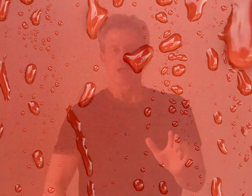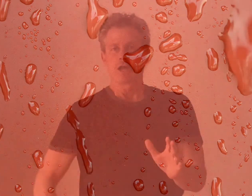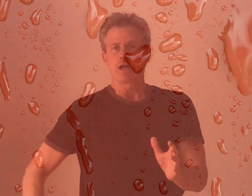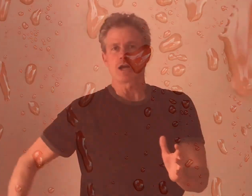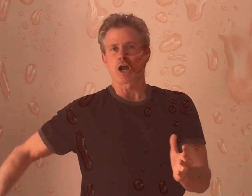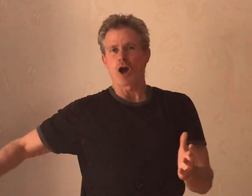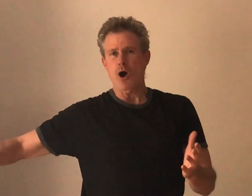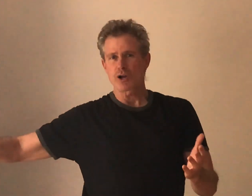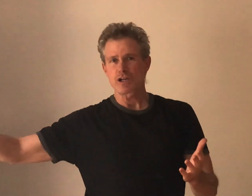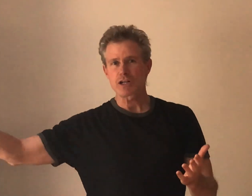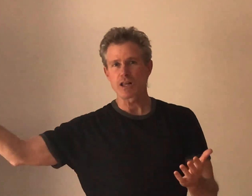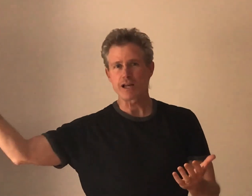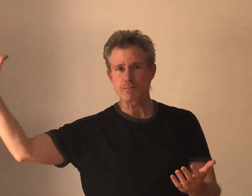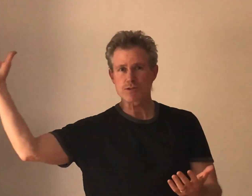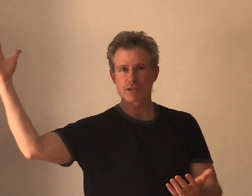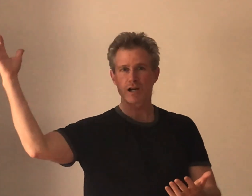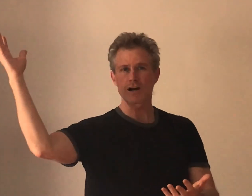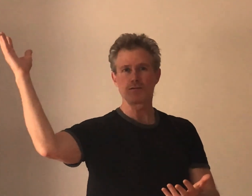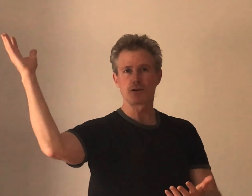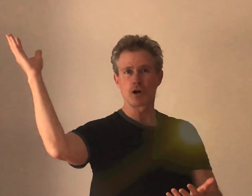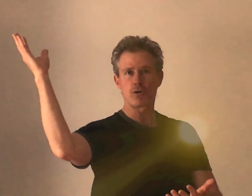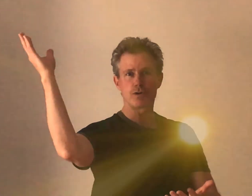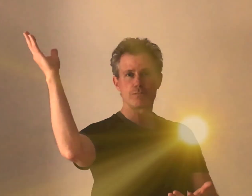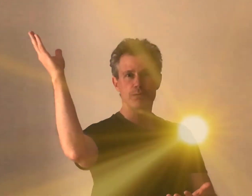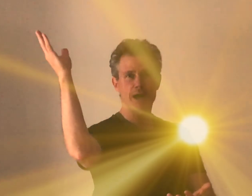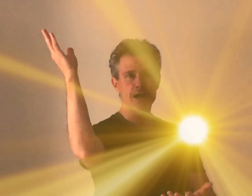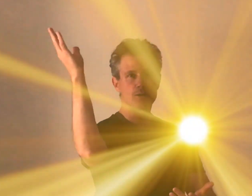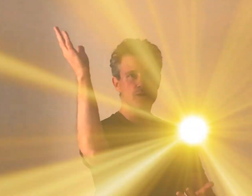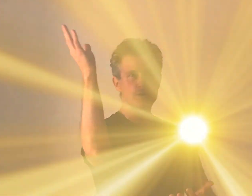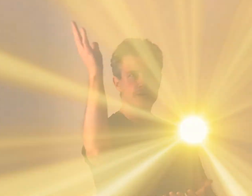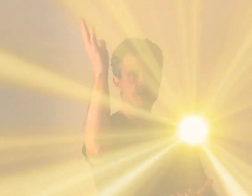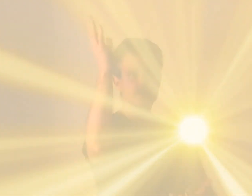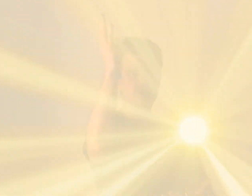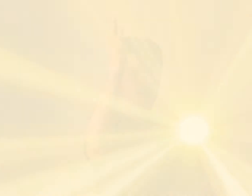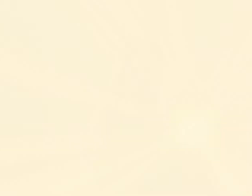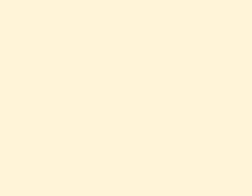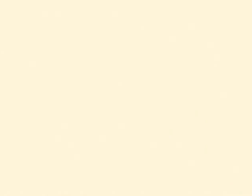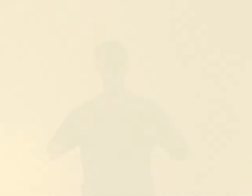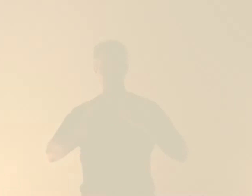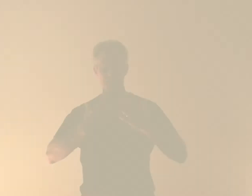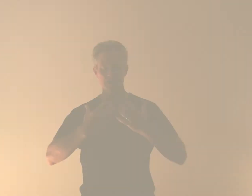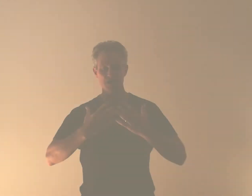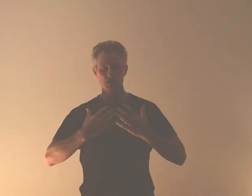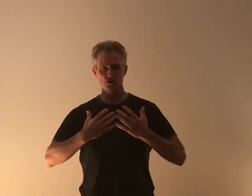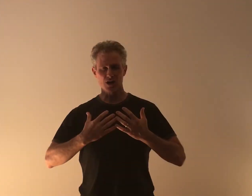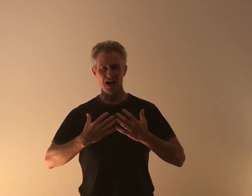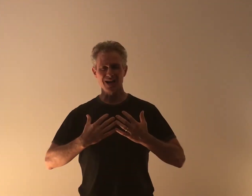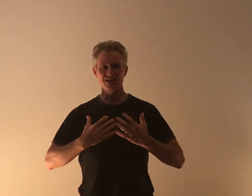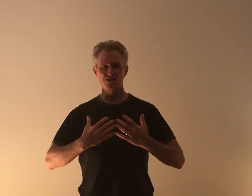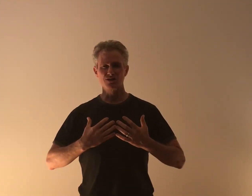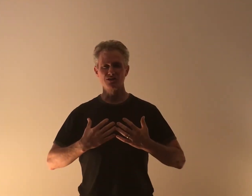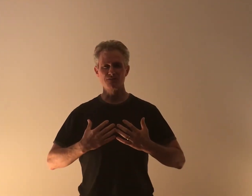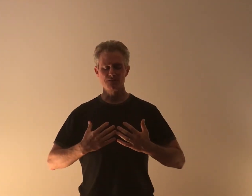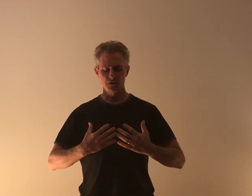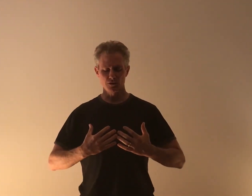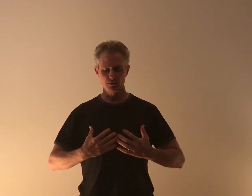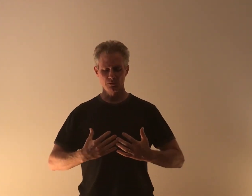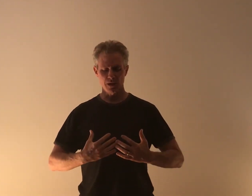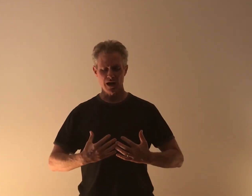Caught a glimpse of golden power inside Try to feel my